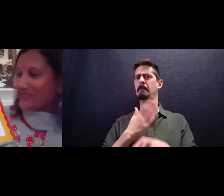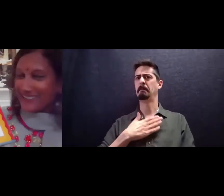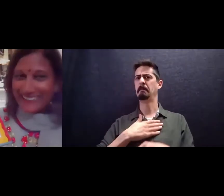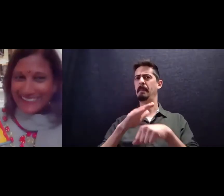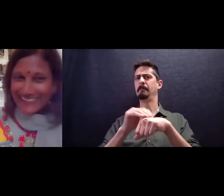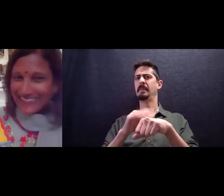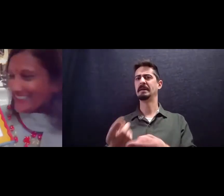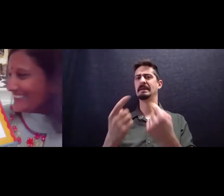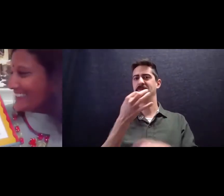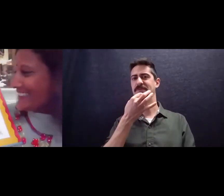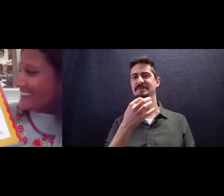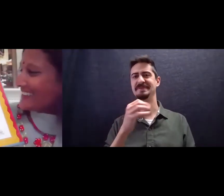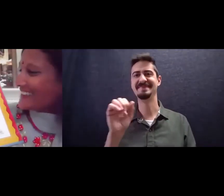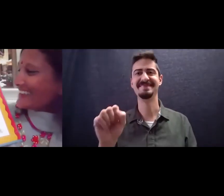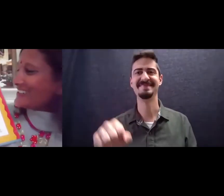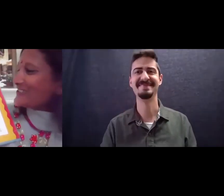that's coming